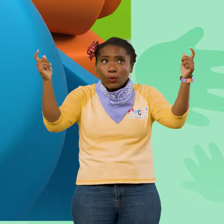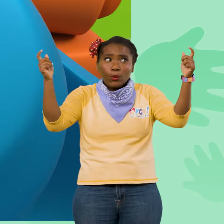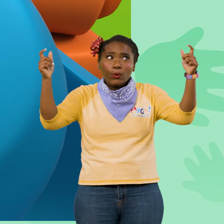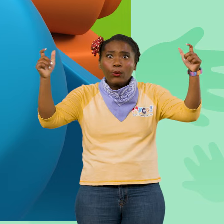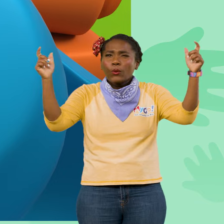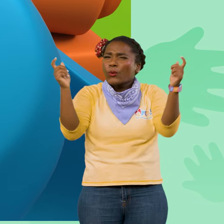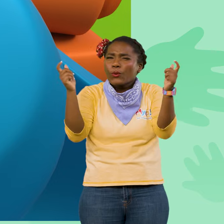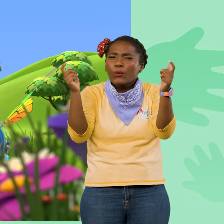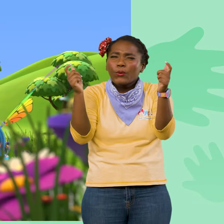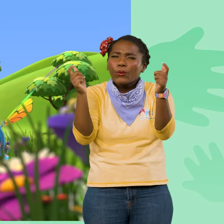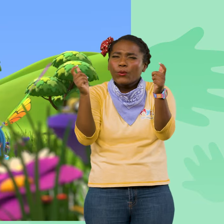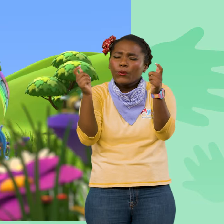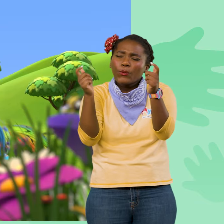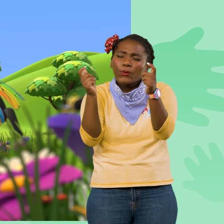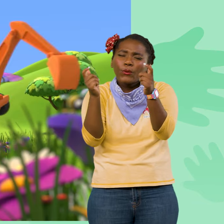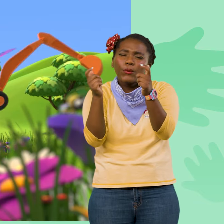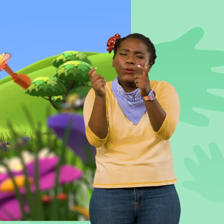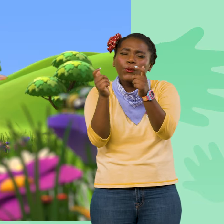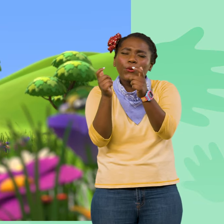tinier. Shrinking down.